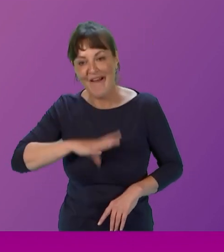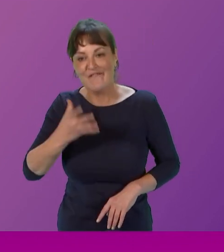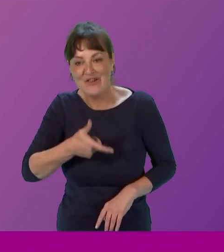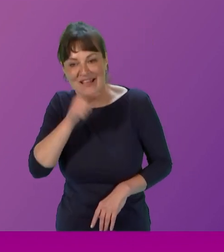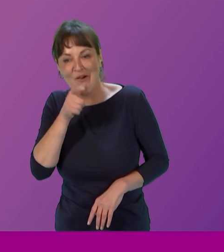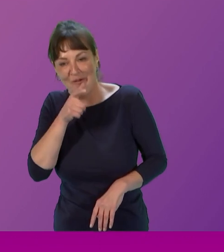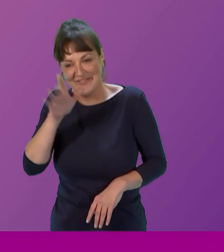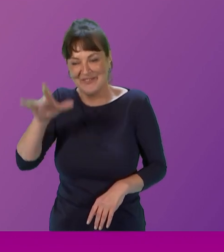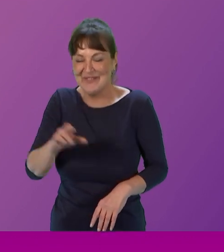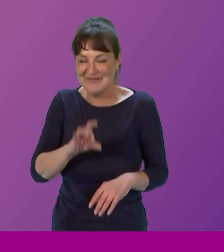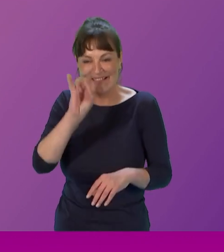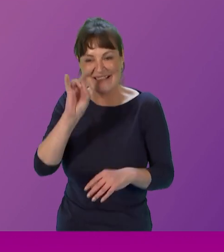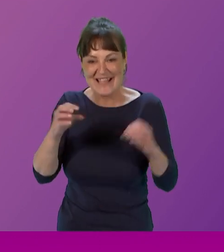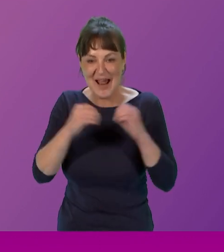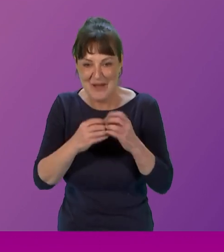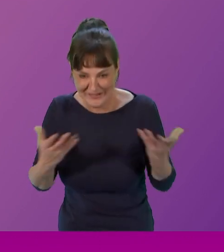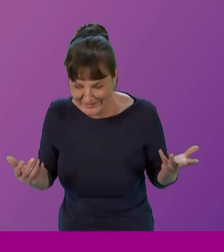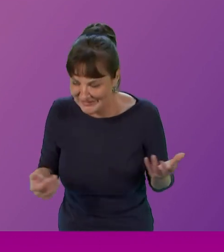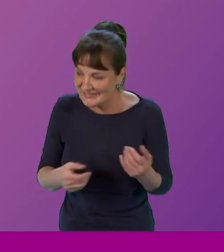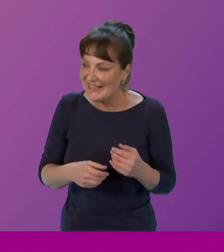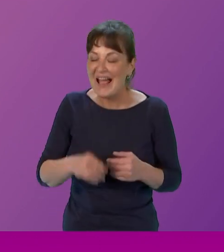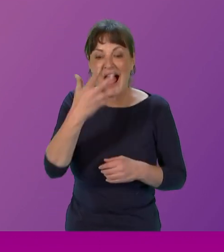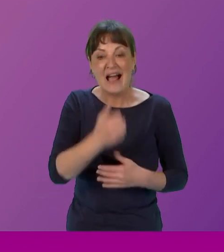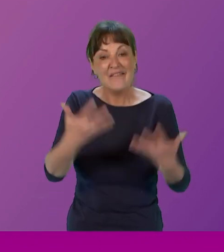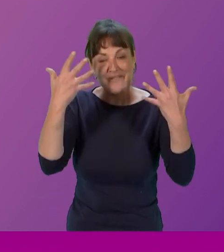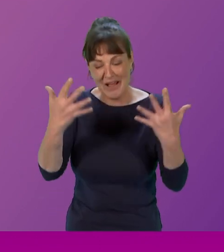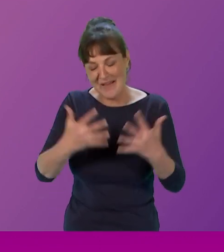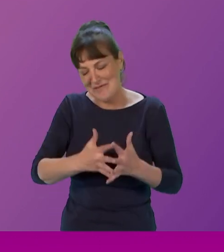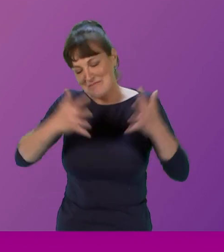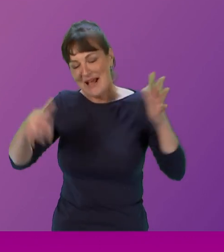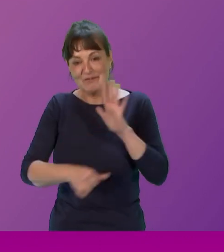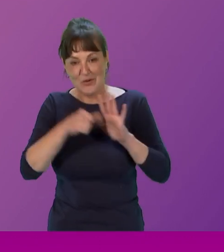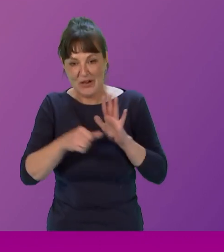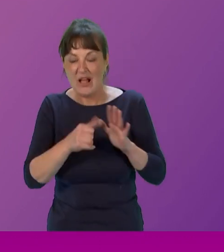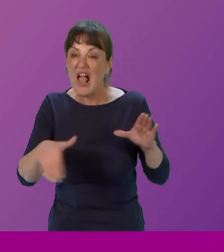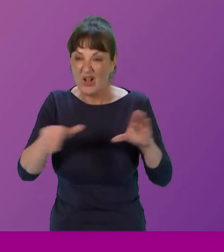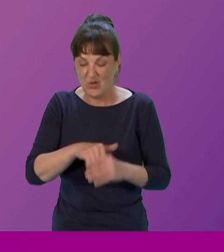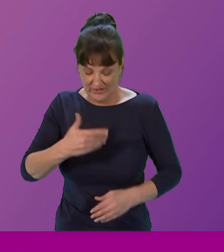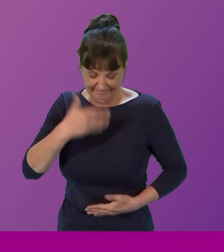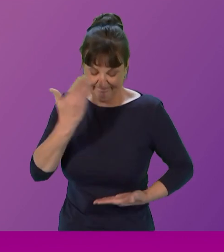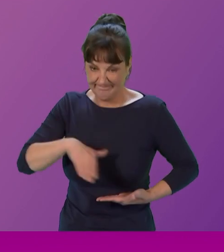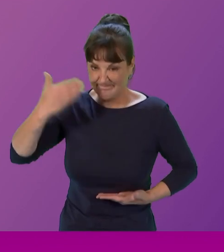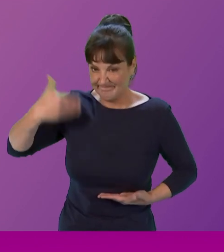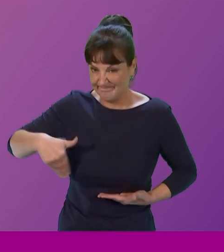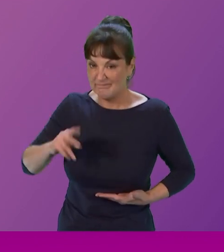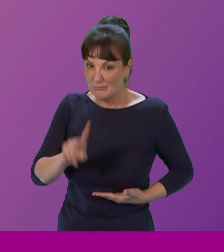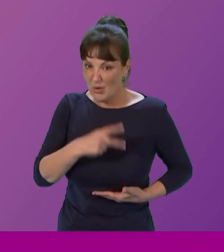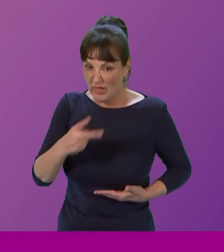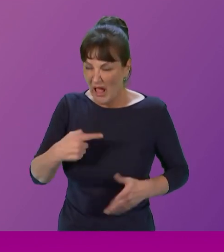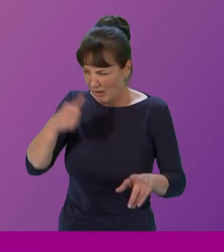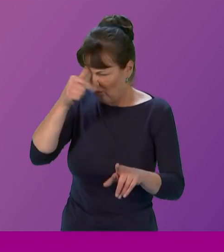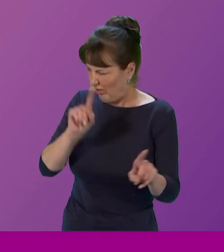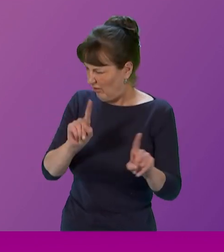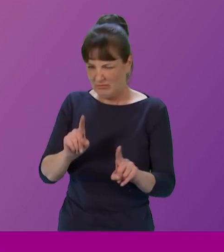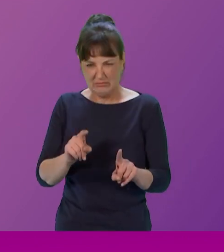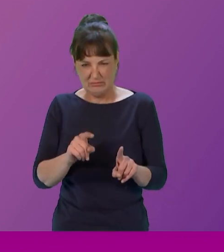Five huge operations, including a double mastectomy. Now, I know what you're thinking. How come she's getting a double